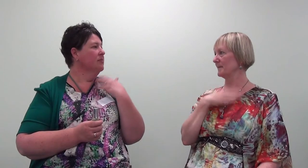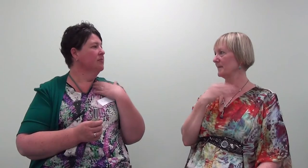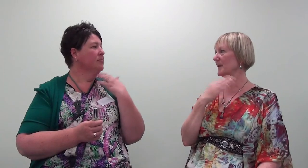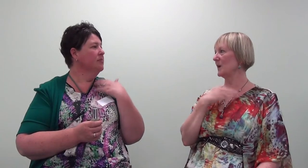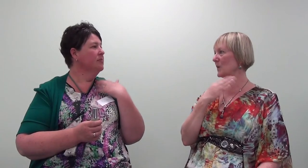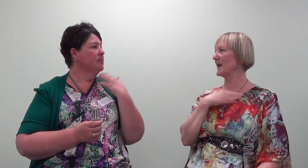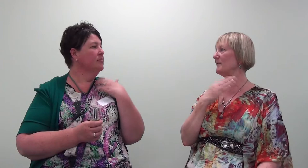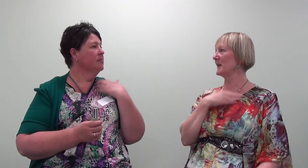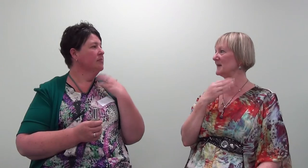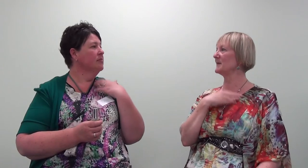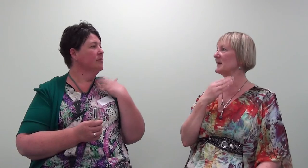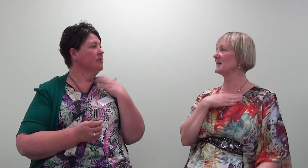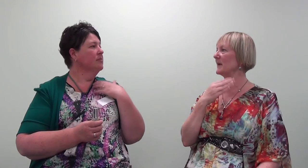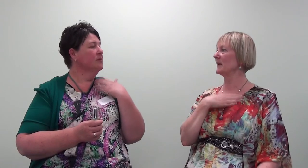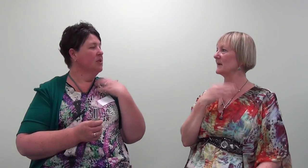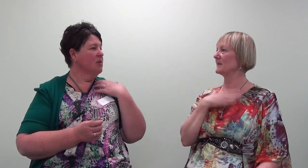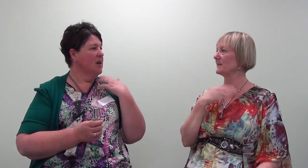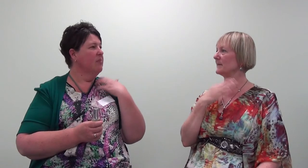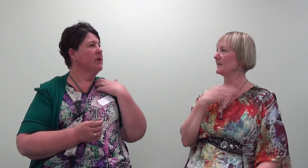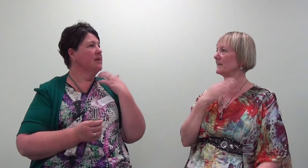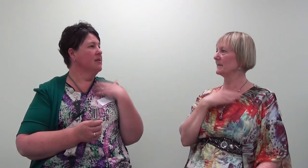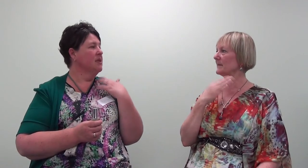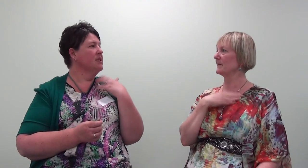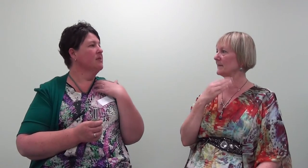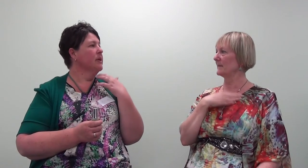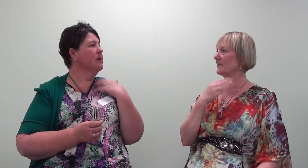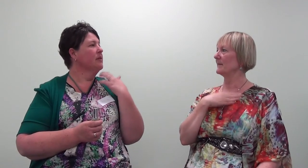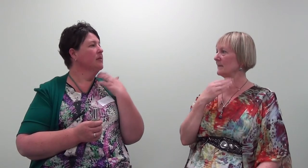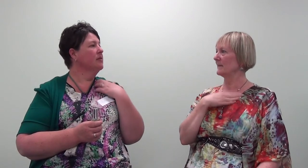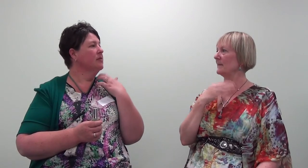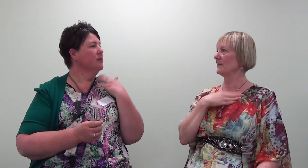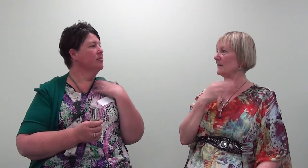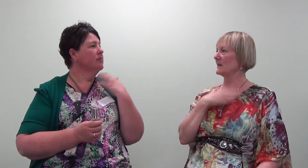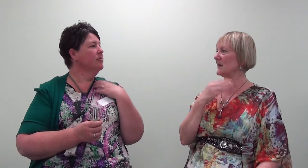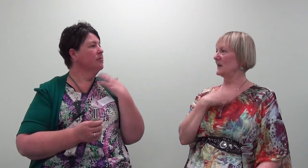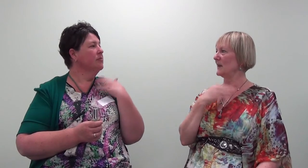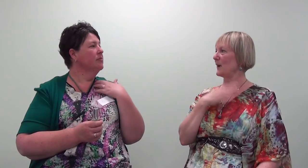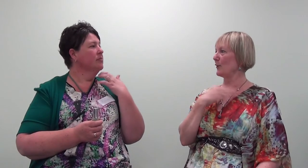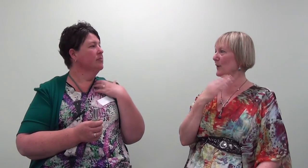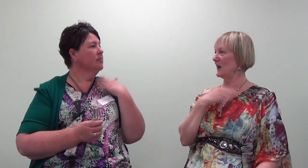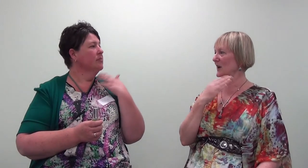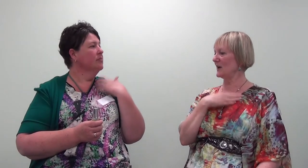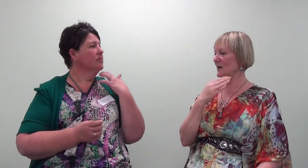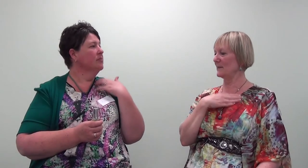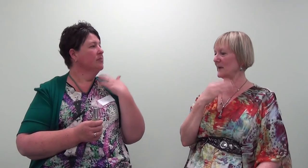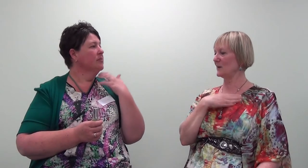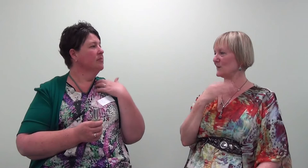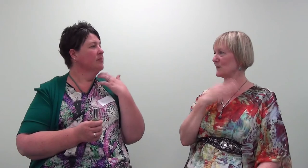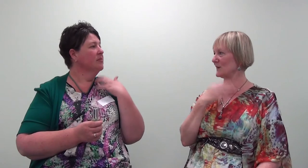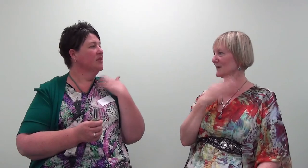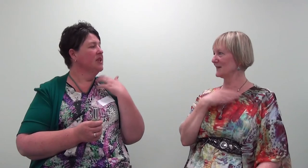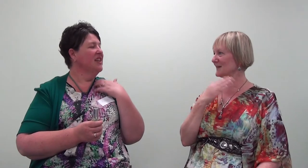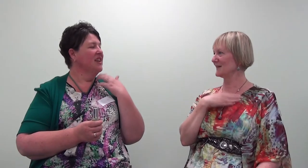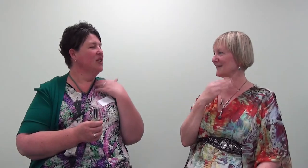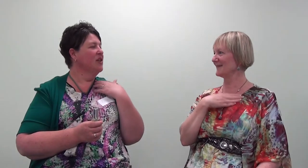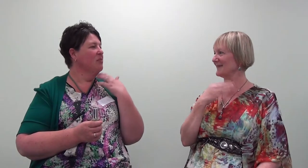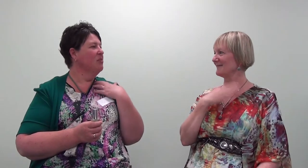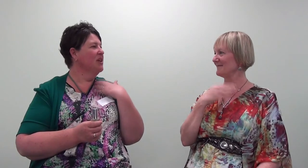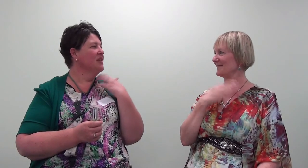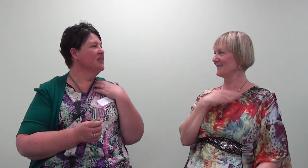I want to have peace in my stomach. I want have peace in my stomach. Sending that green peace. Sending that green peace.